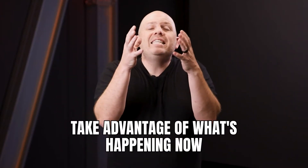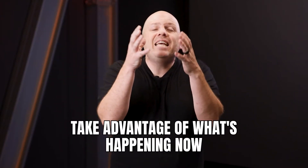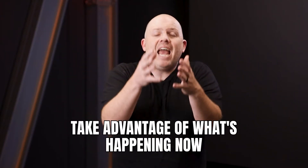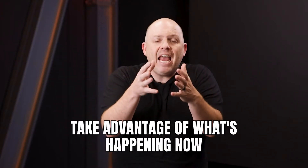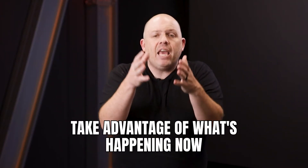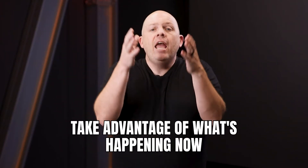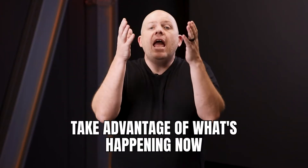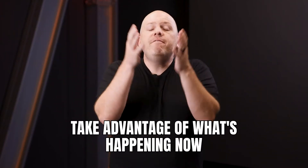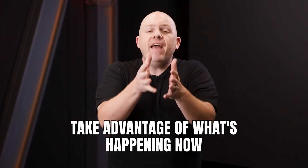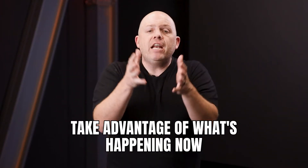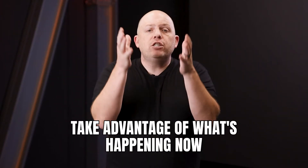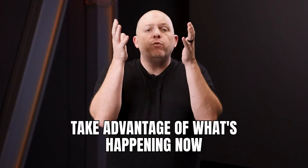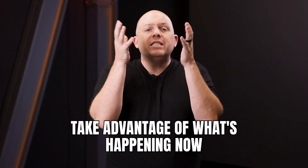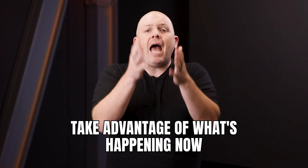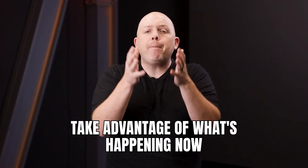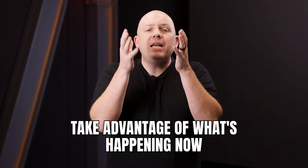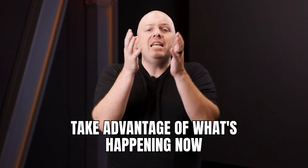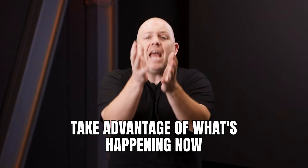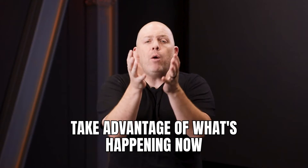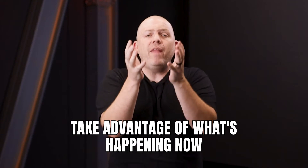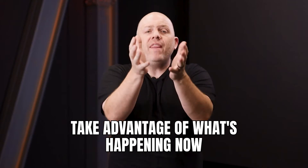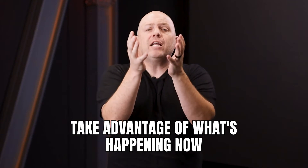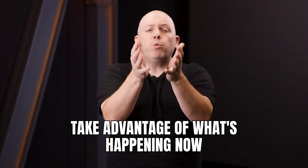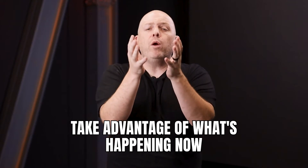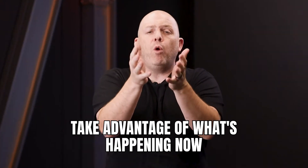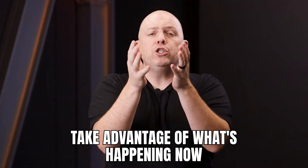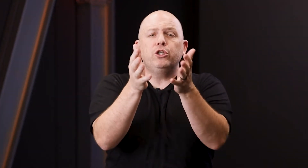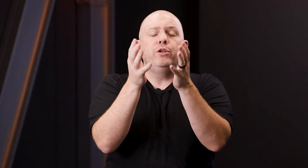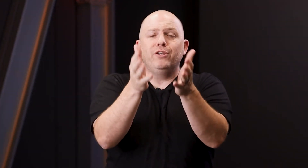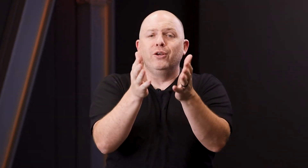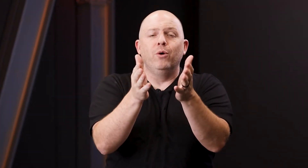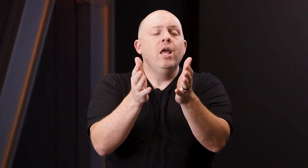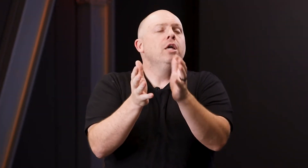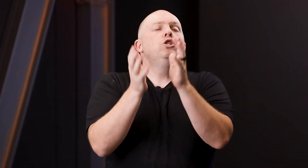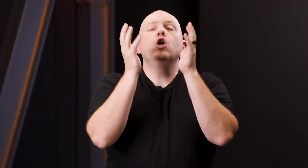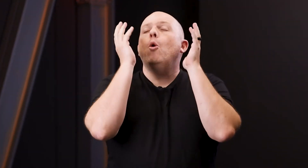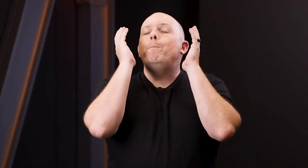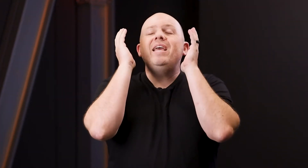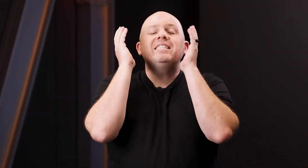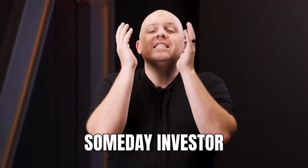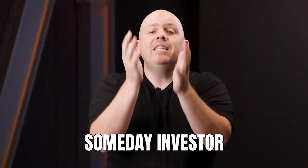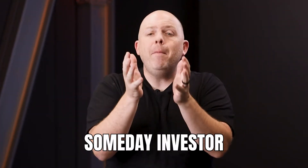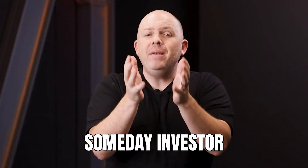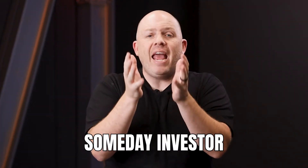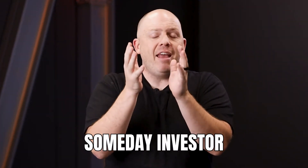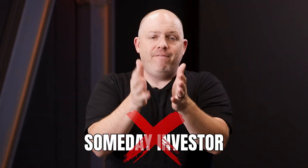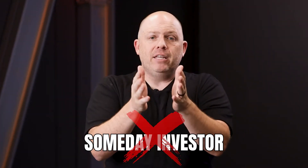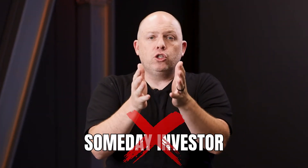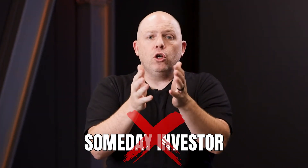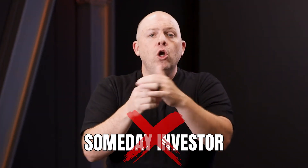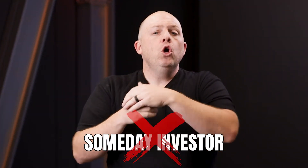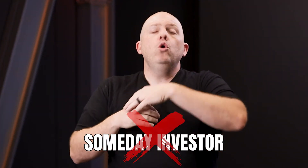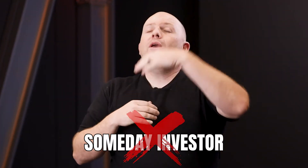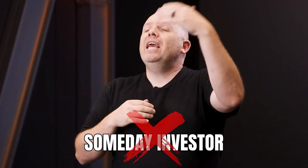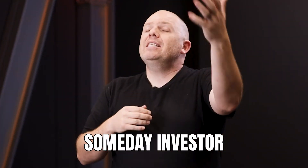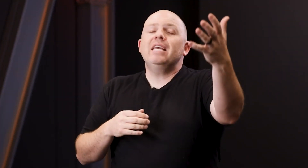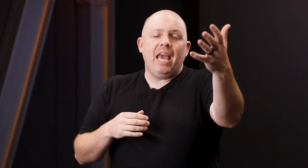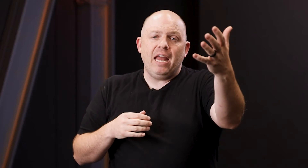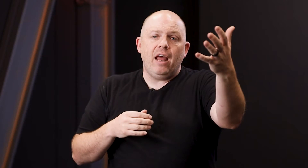take advantage of what's happening now. And that's what I want you to do. Don't be a someday investor who kicks the can down